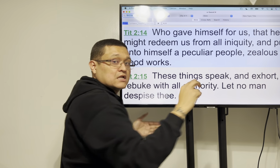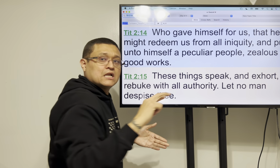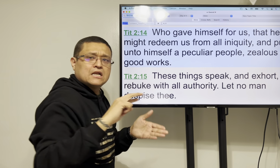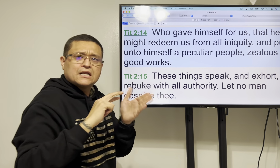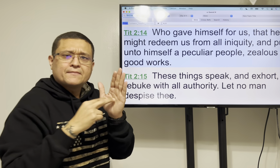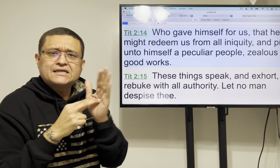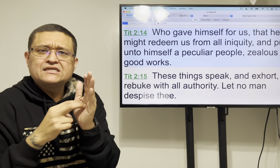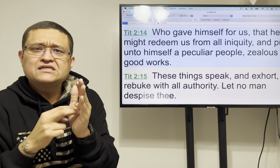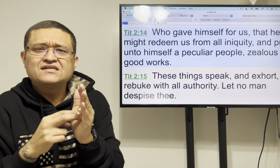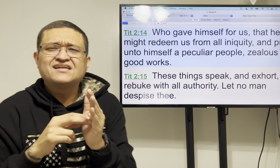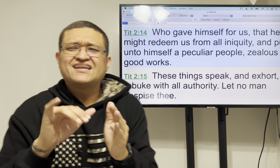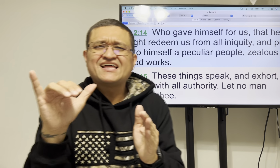zealous of good works